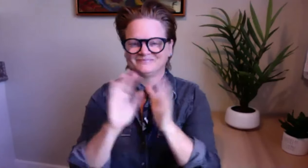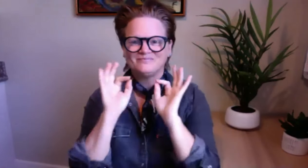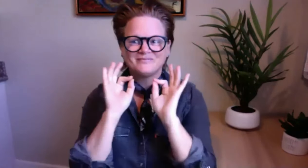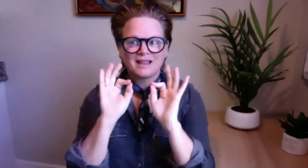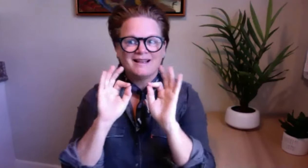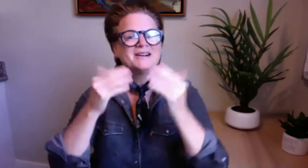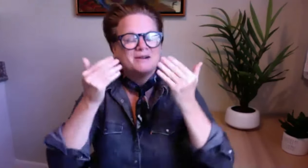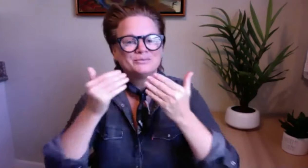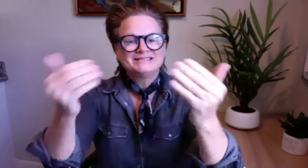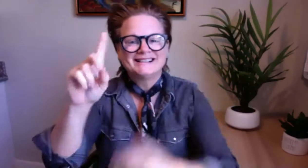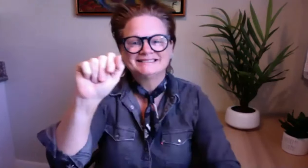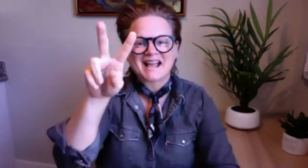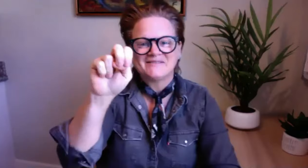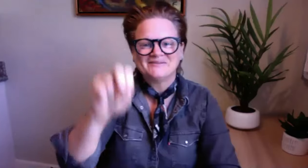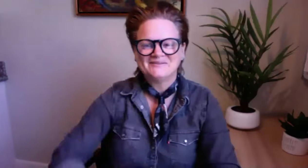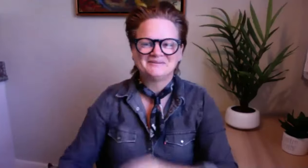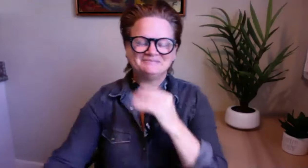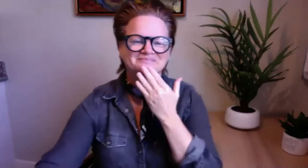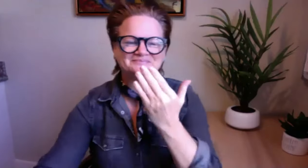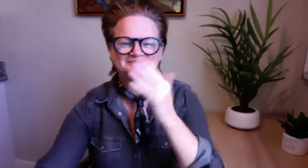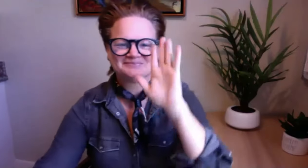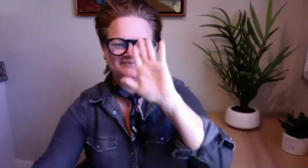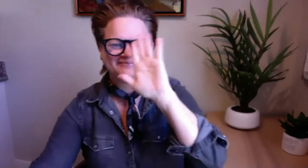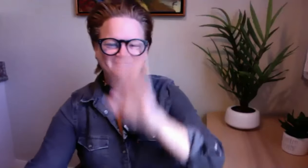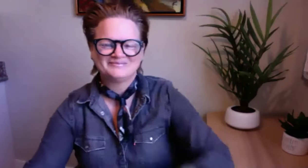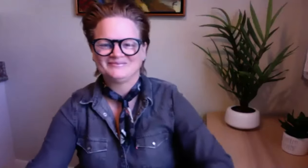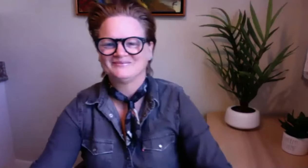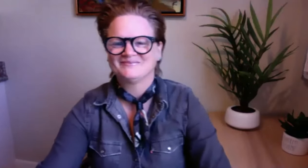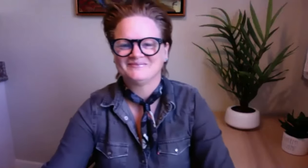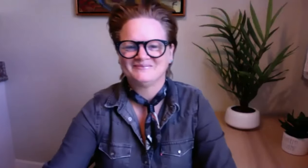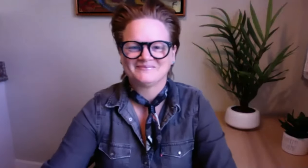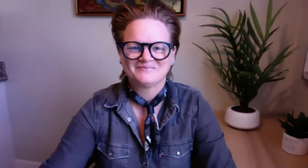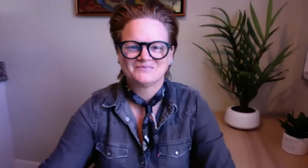all right so take it away dave